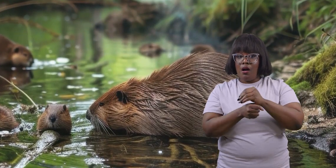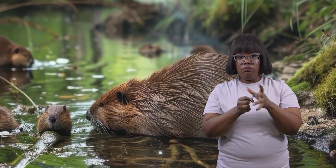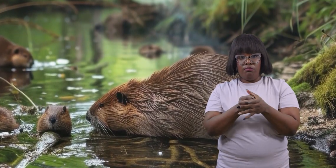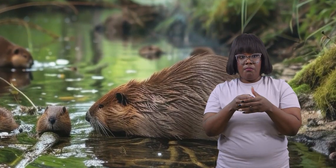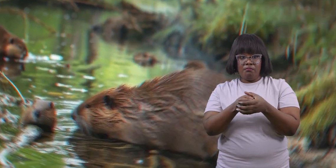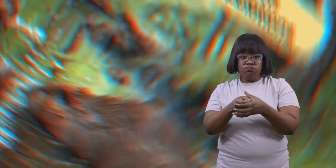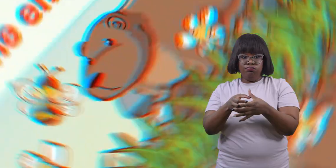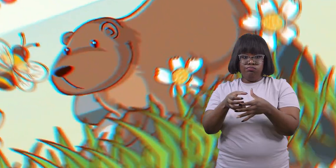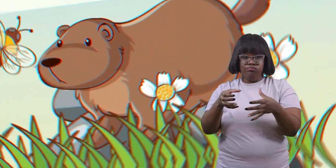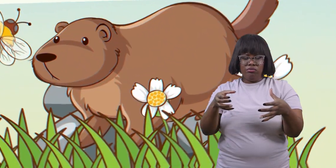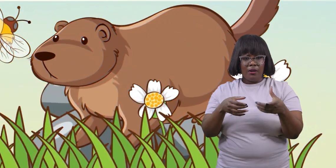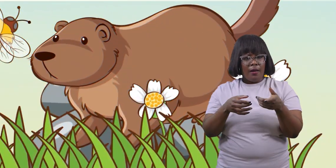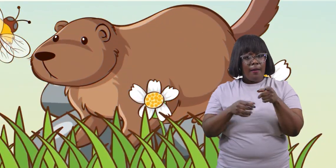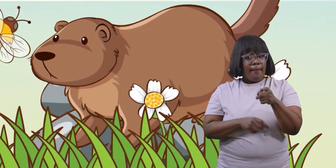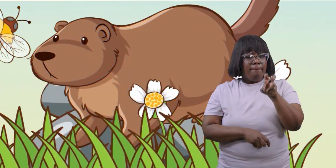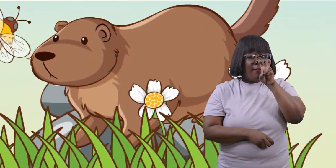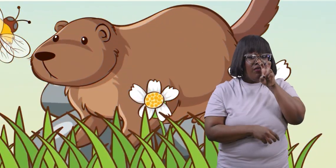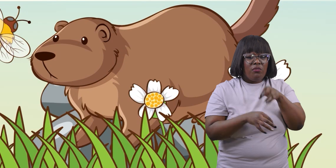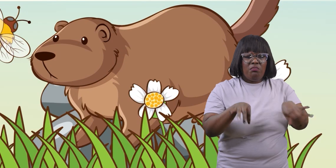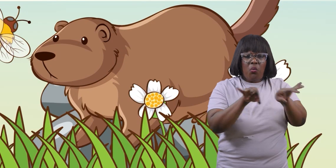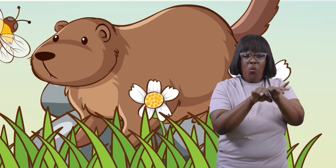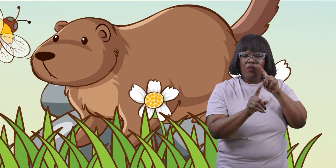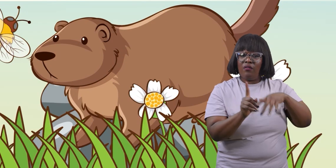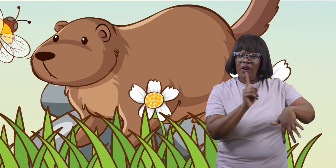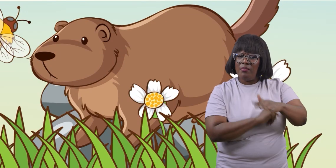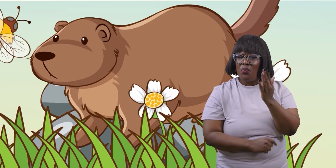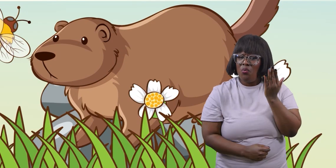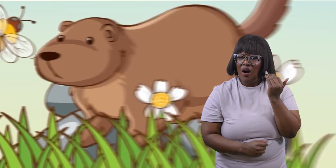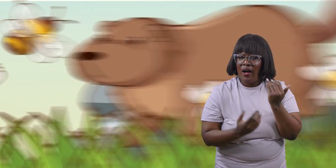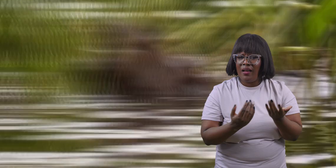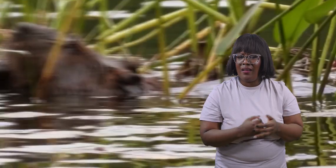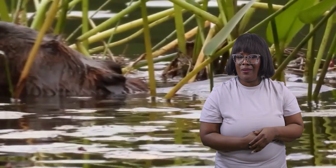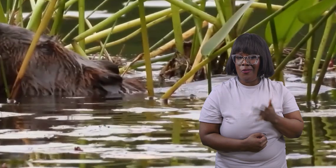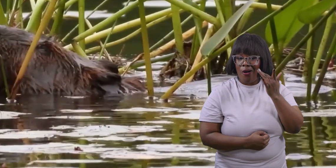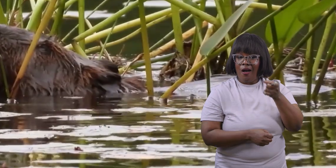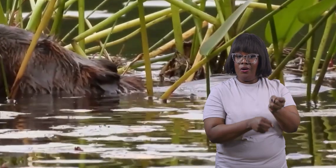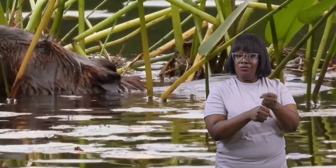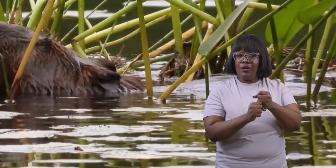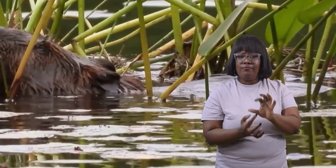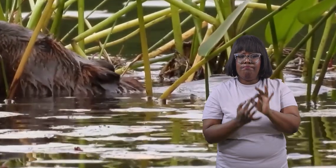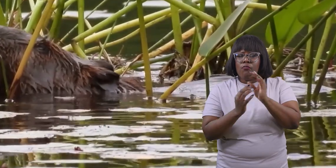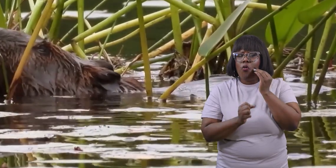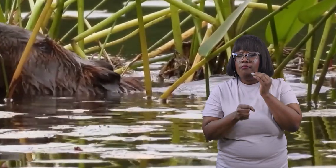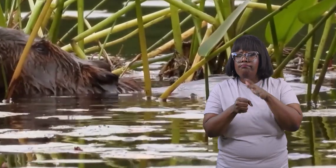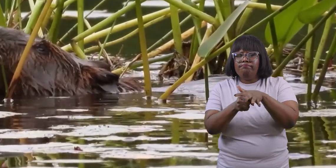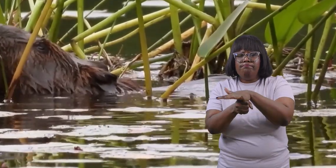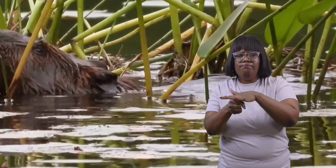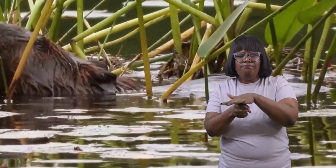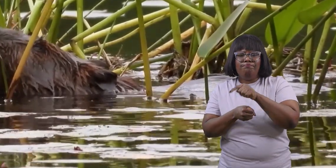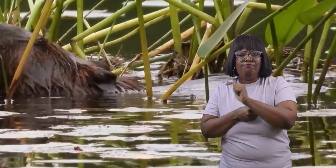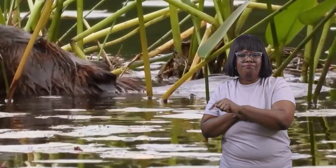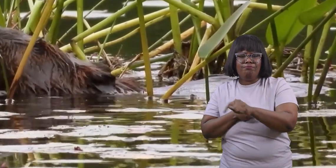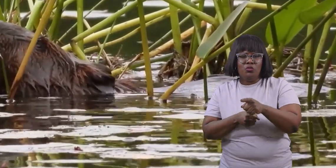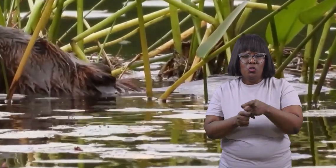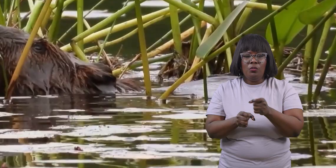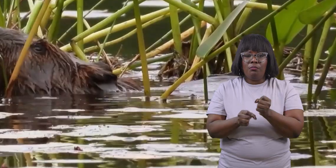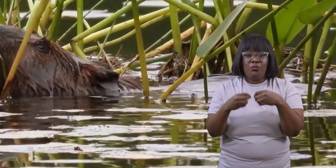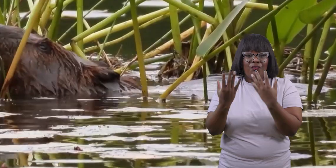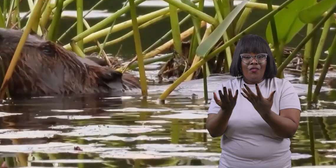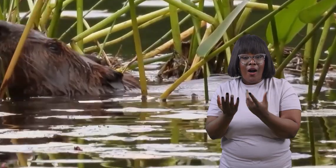why are they important to the environment because they create unique habitats that support various plants and animals